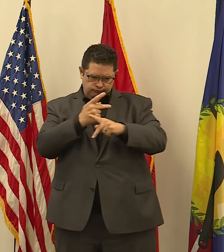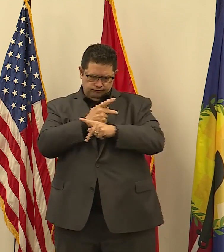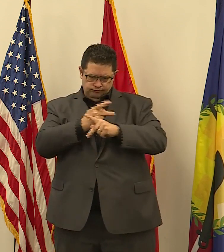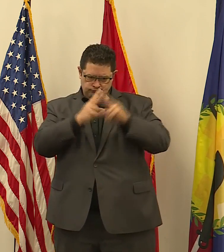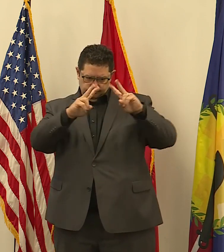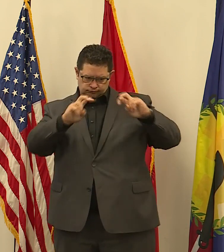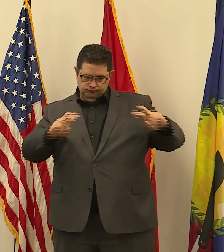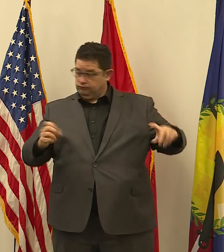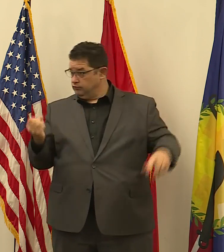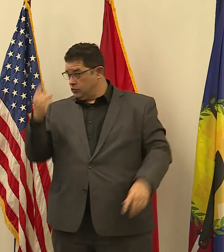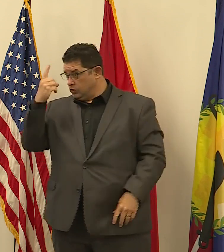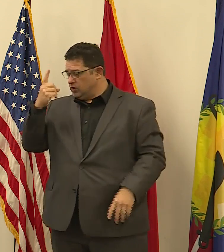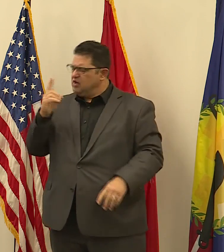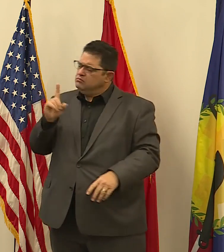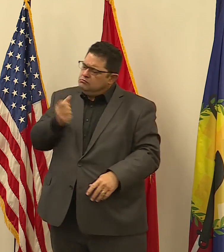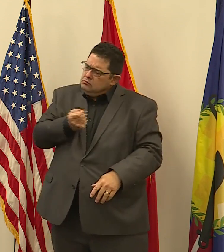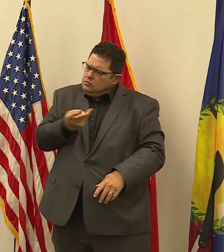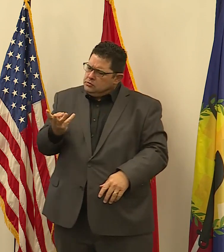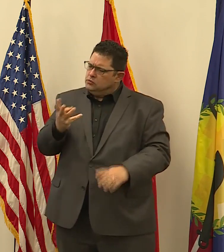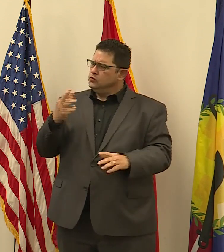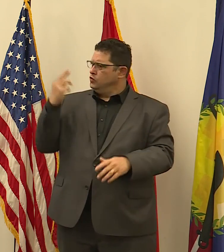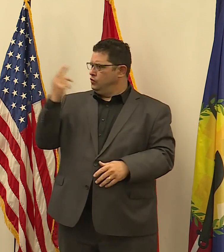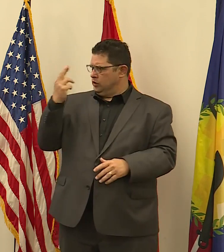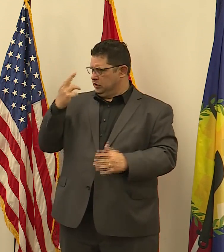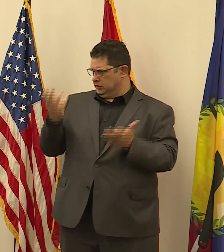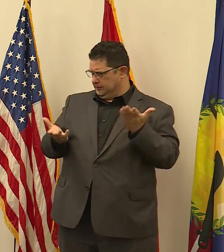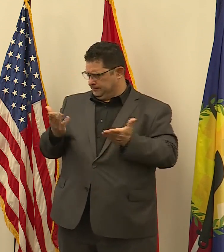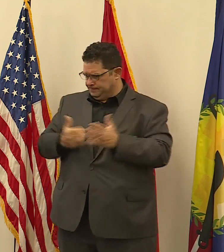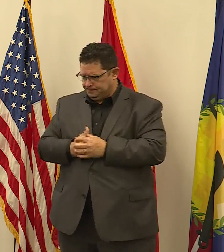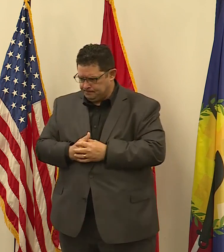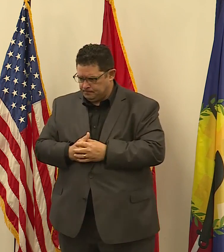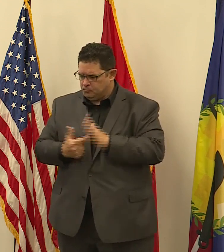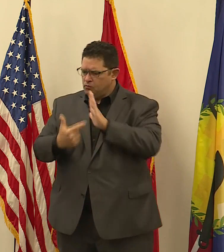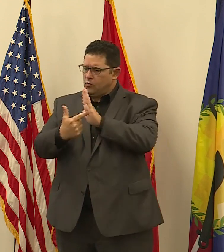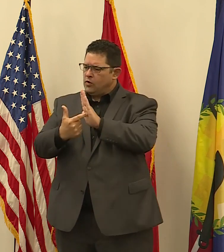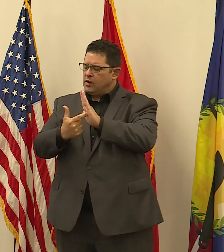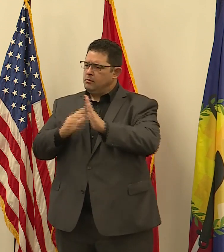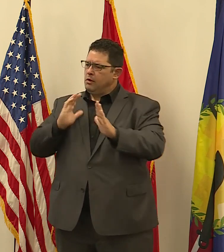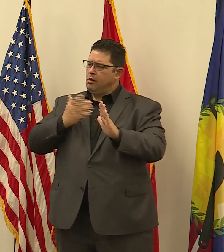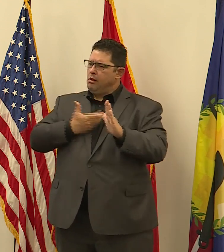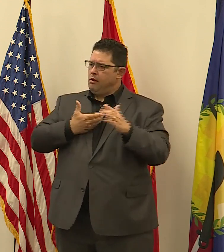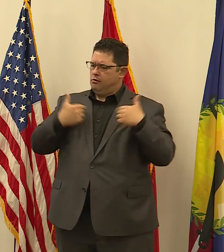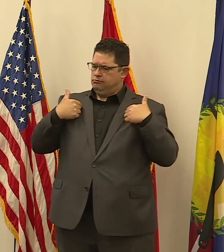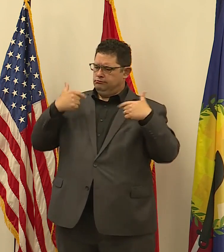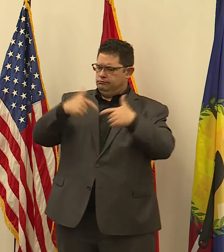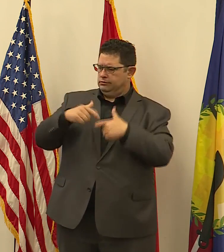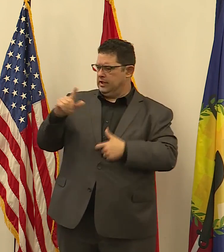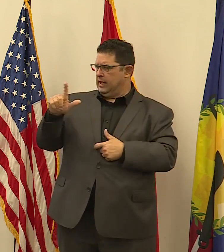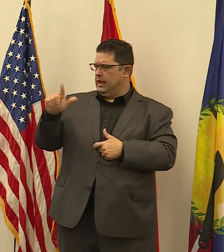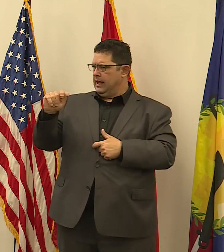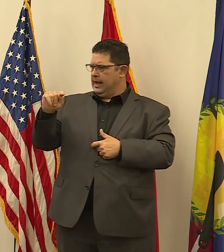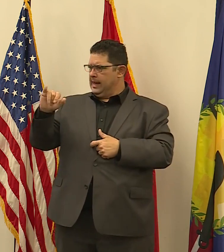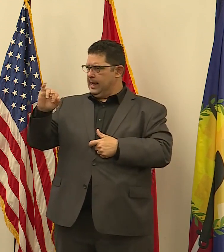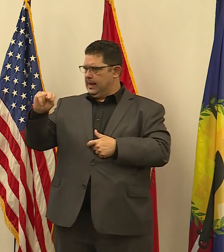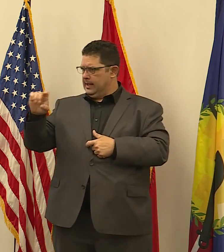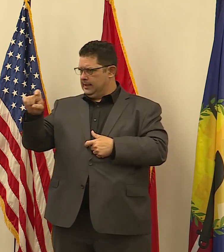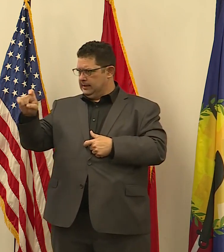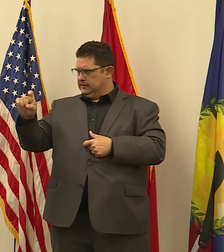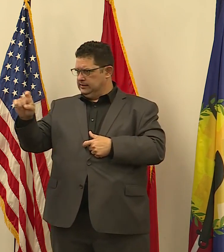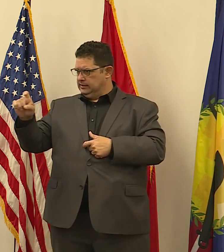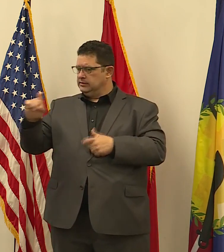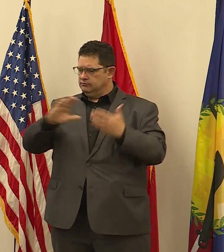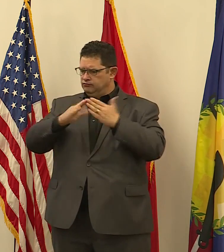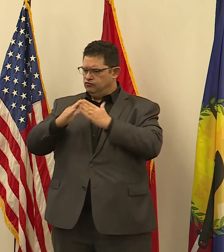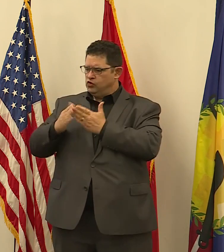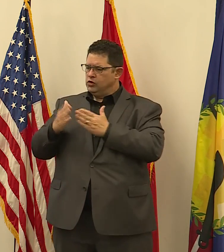some reasons. For example, our Hispanic and Latinx residents are more